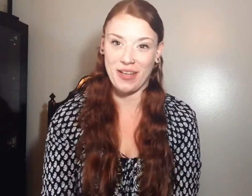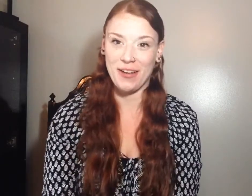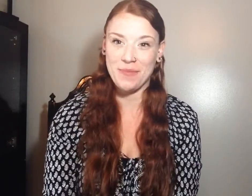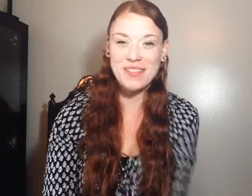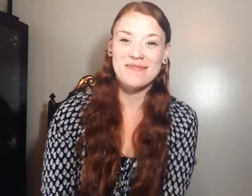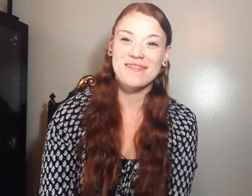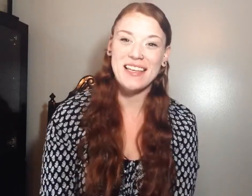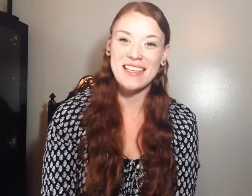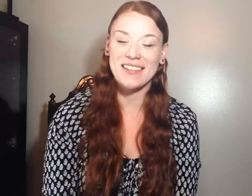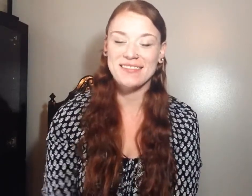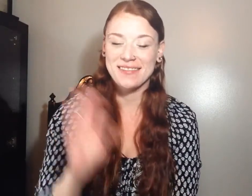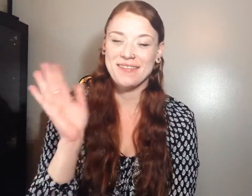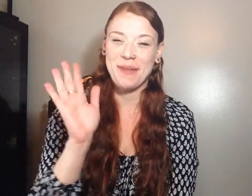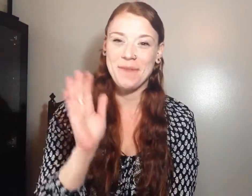items. Thanks again. Bye. Bye. Bye. Thank you.